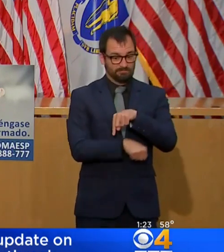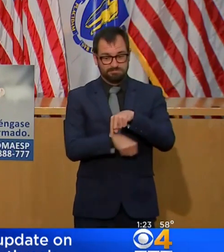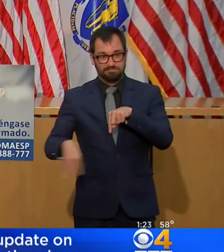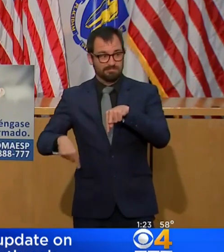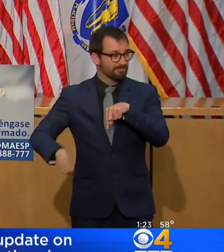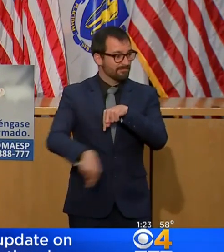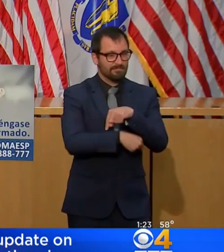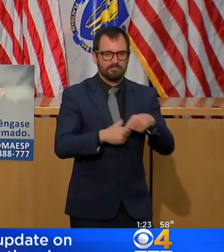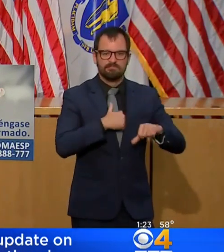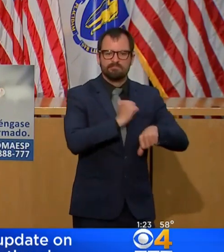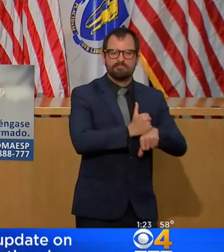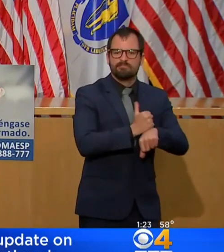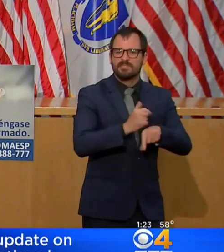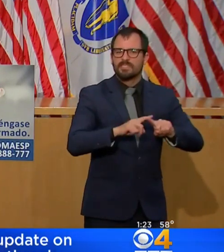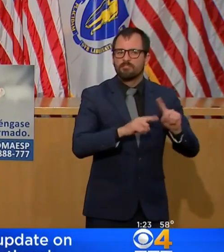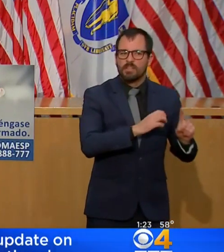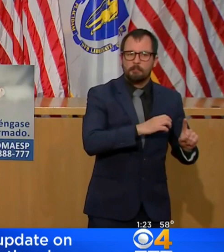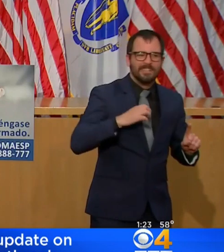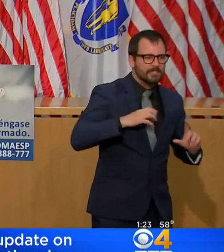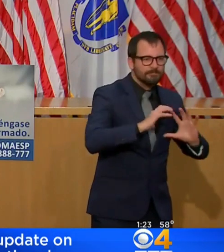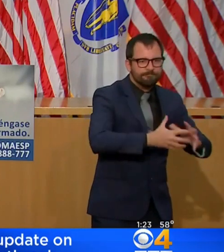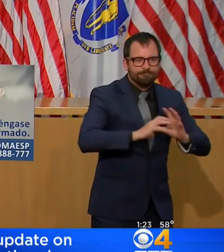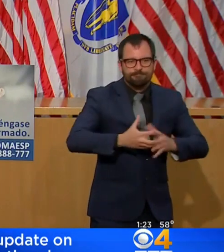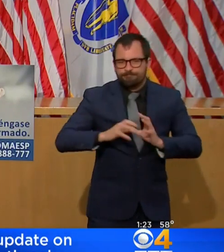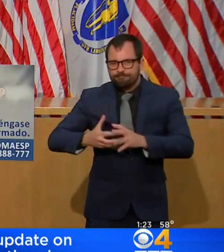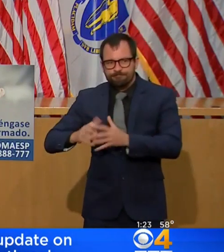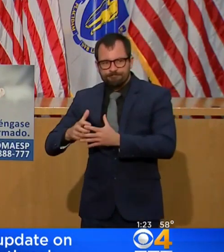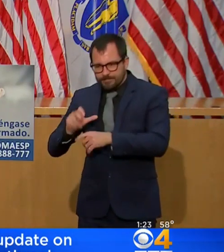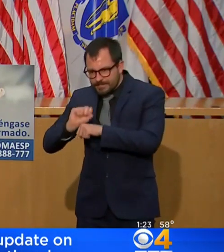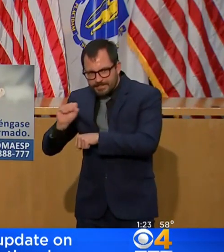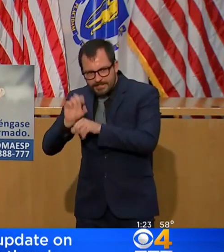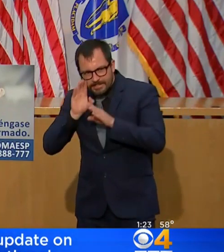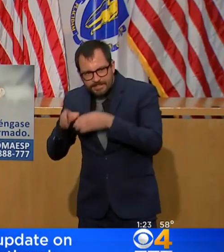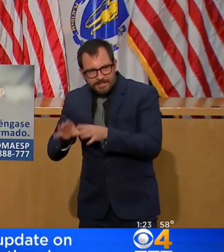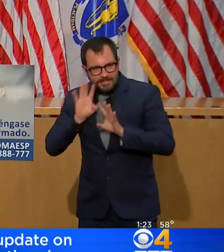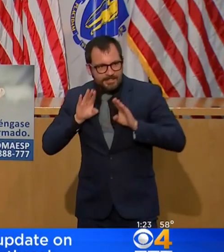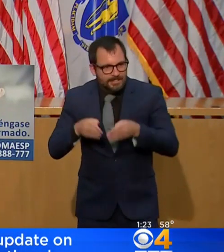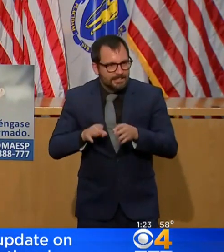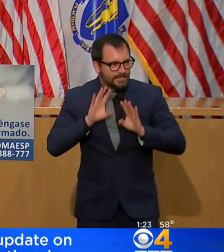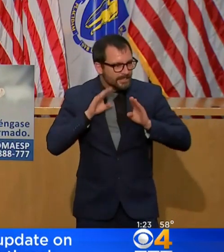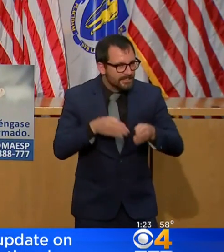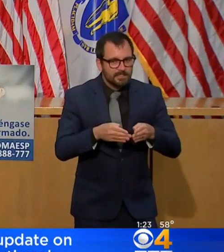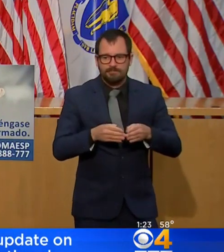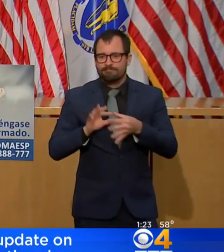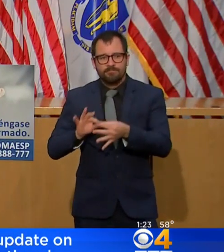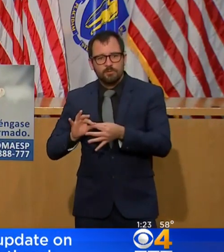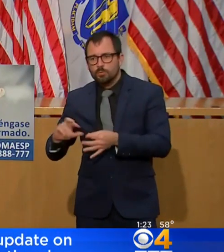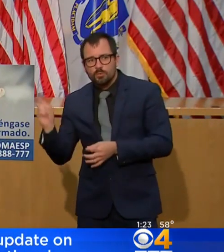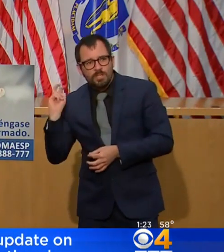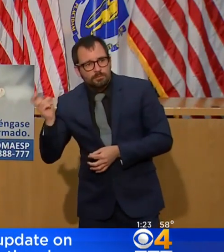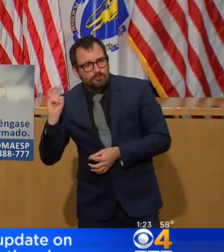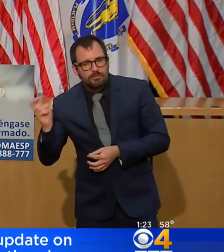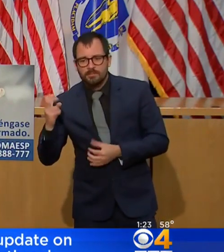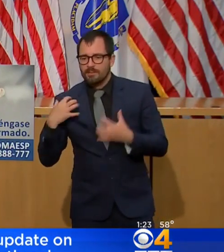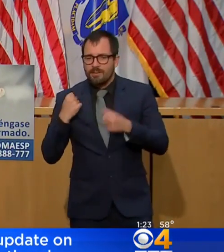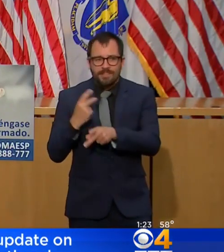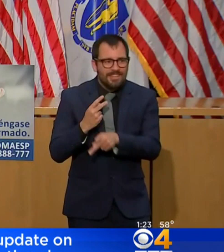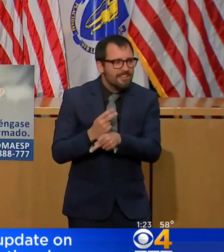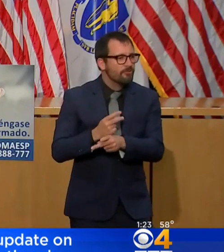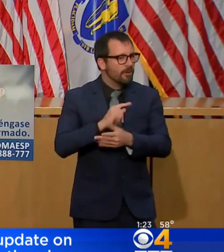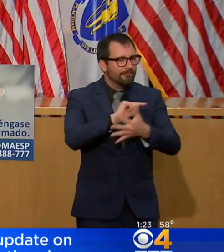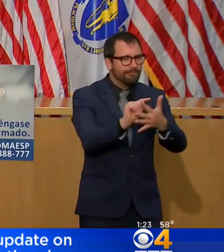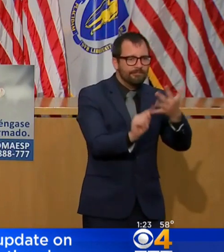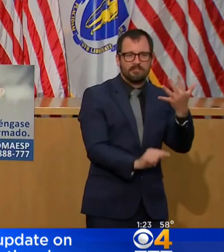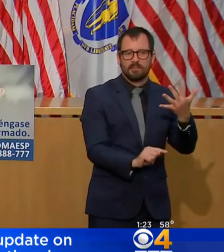recreation, higher education, transportation, child care. Those conversations are crucial to the decision-making process